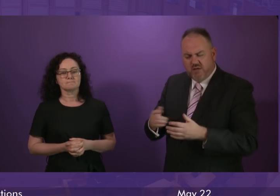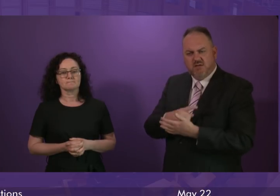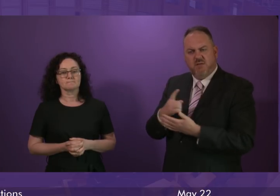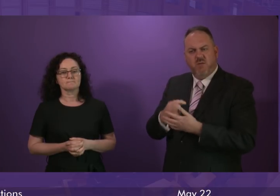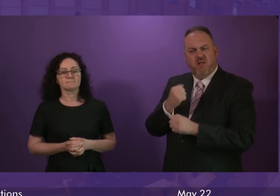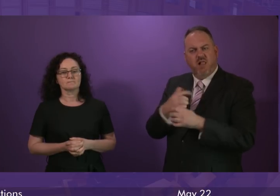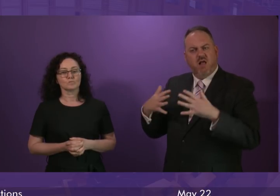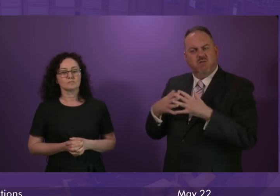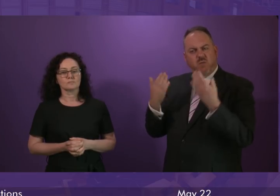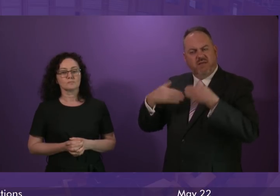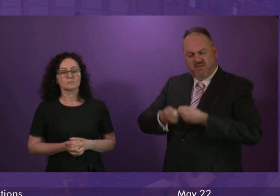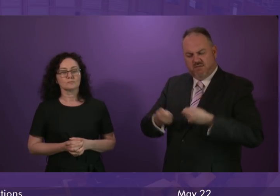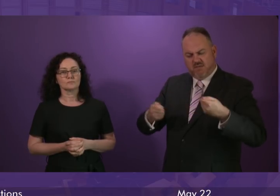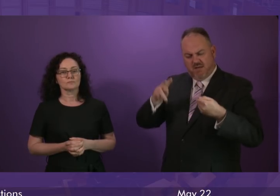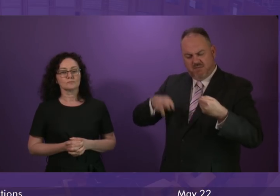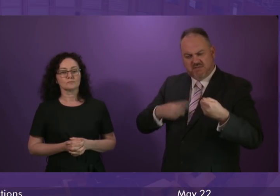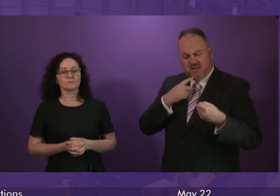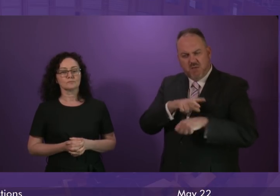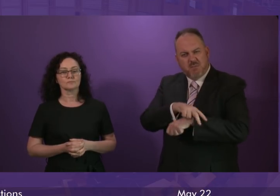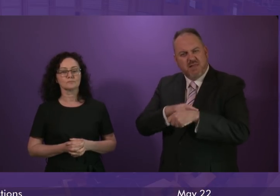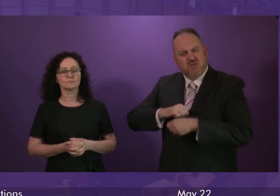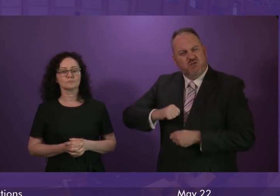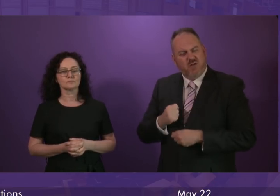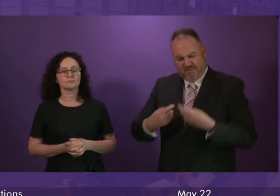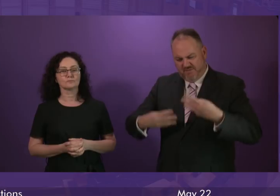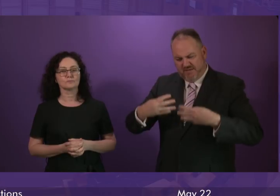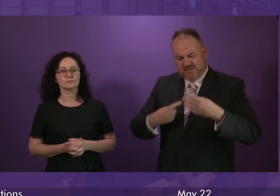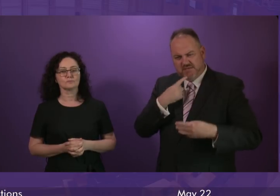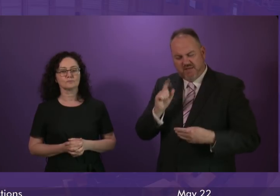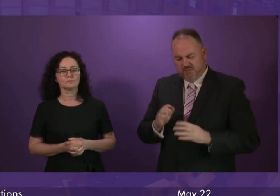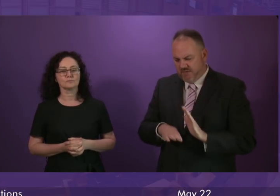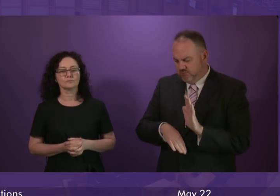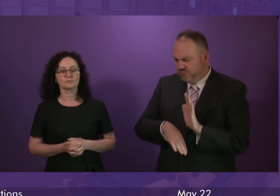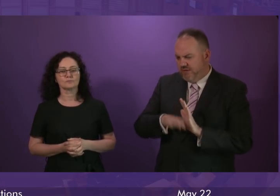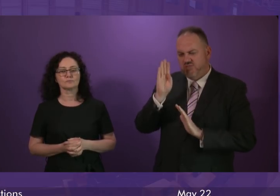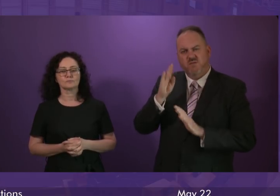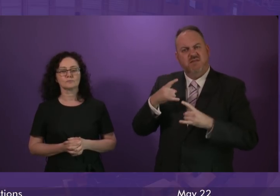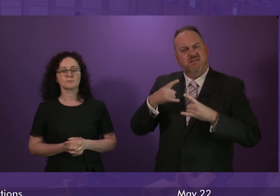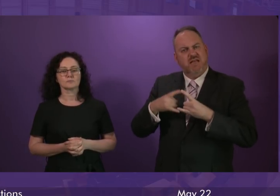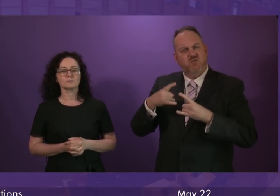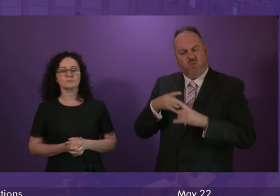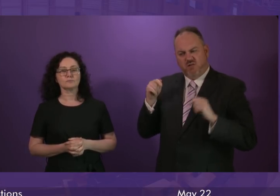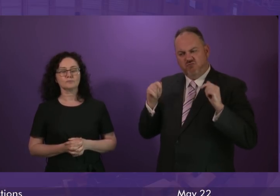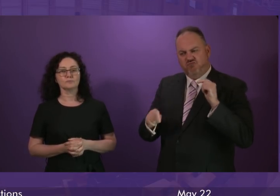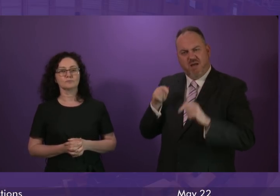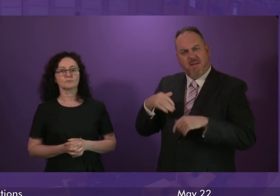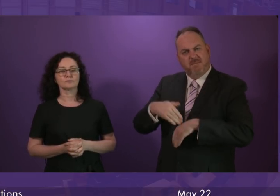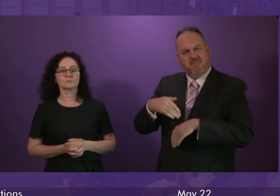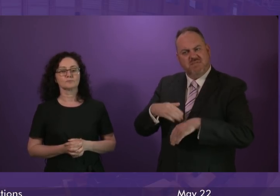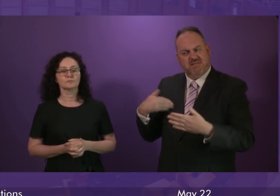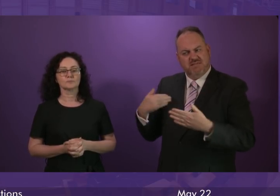Glasgow Evening Times revealing police Scotland figures that there has been a very significant increase in sexual crimes in the city since